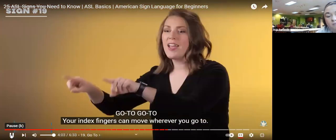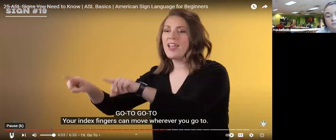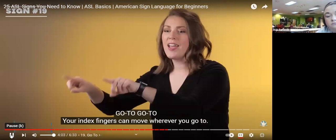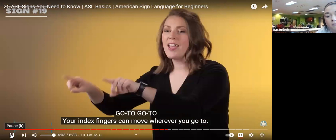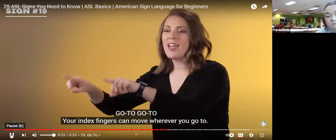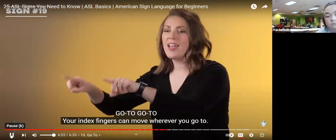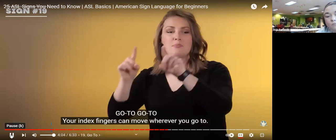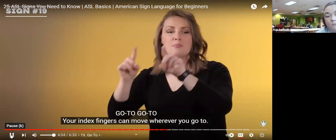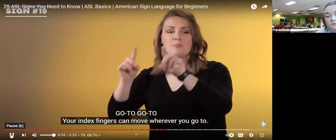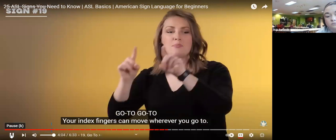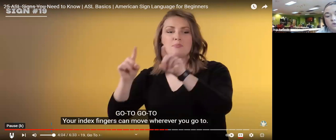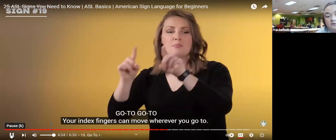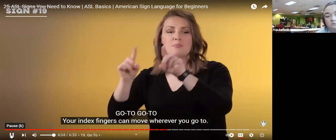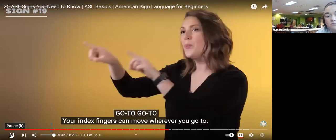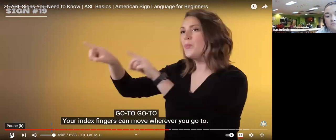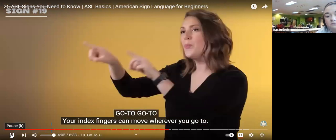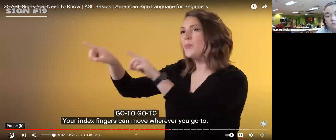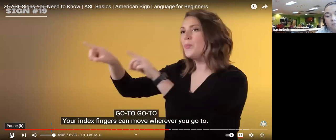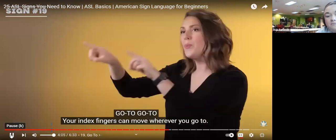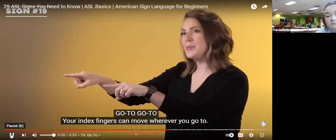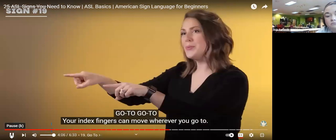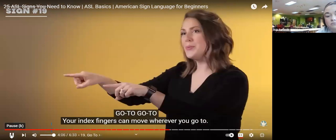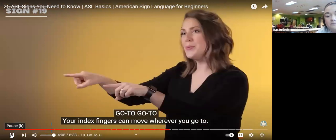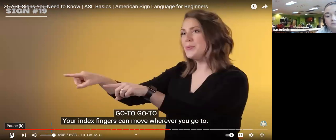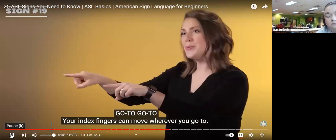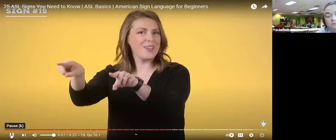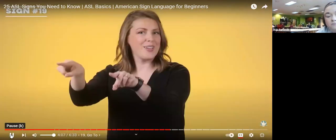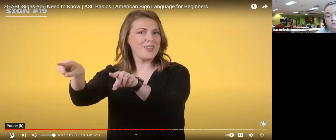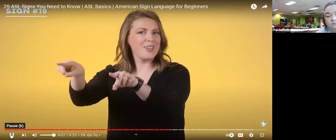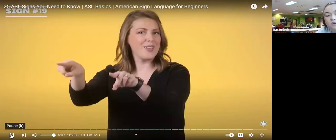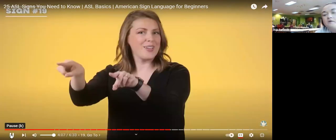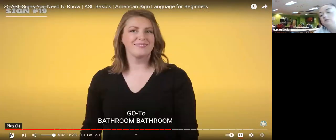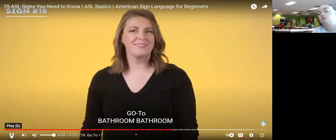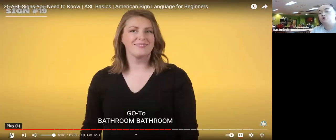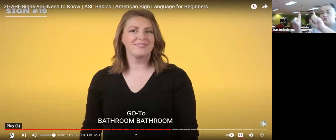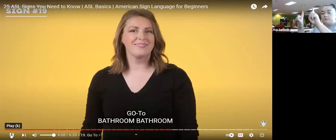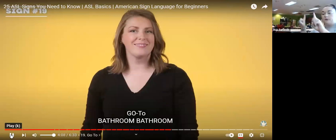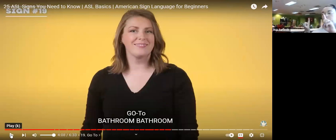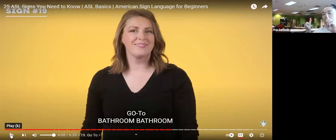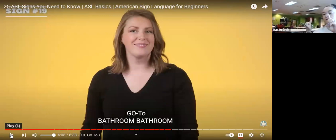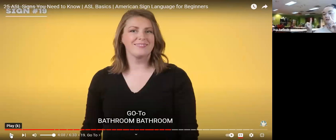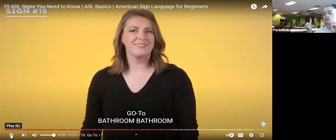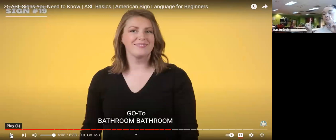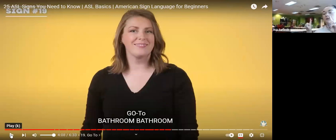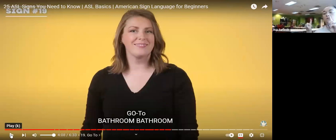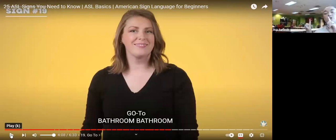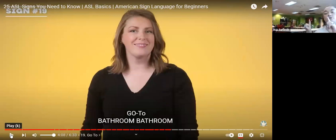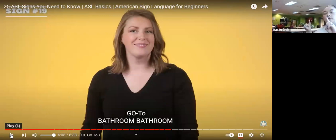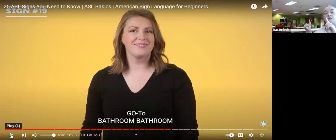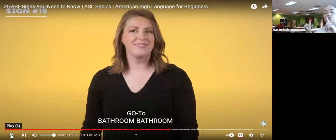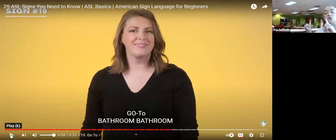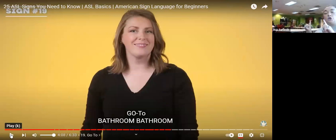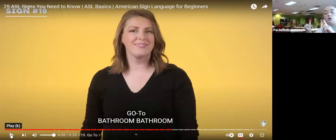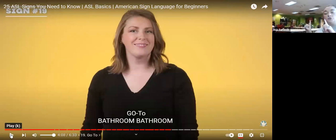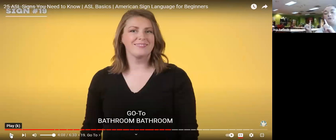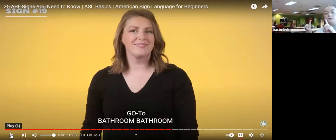fingers can move wherever you go to go to so you're just going to put up two fingers whichever